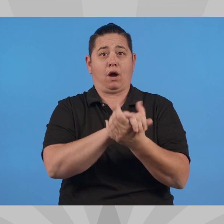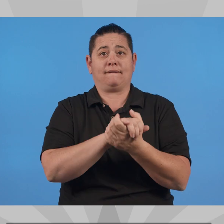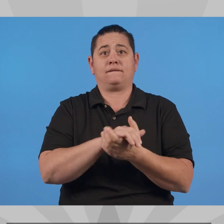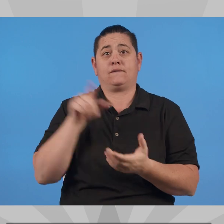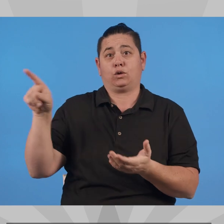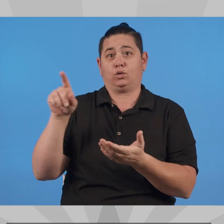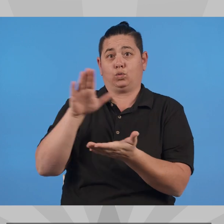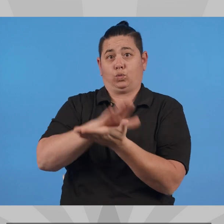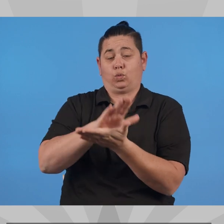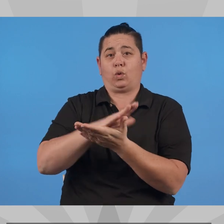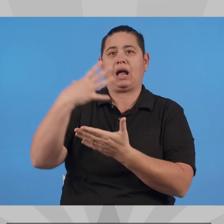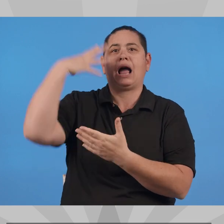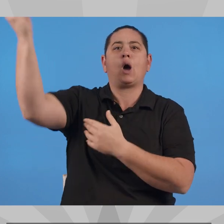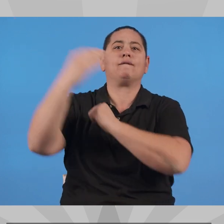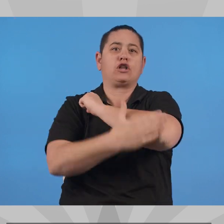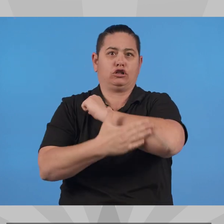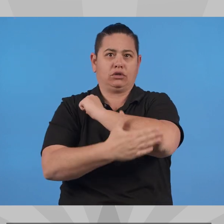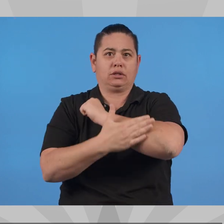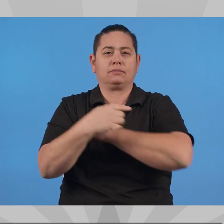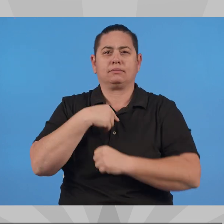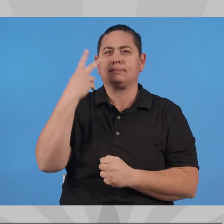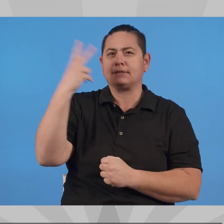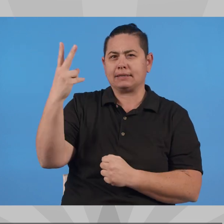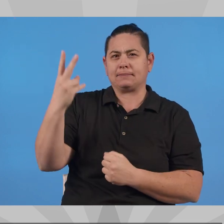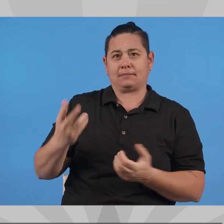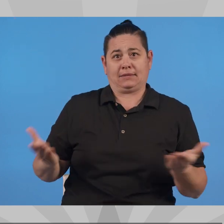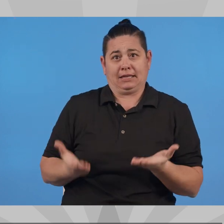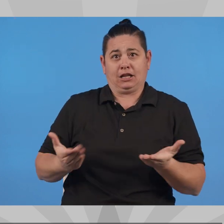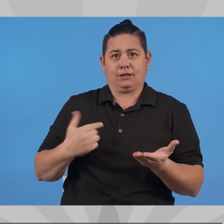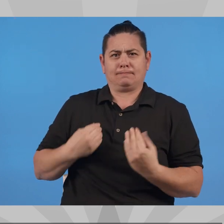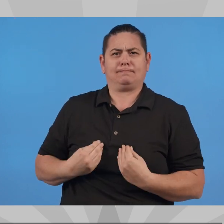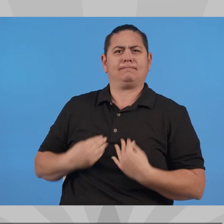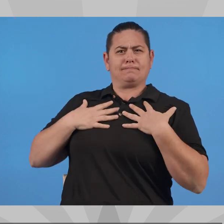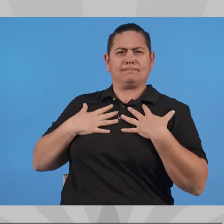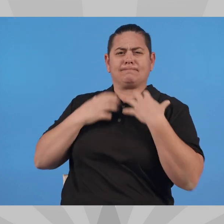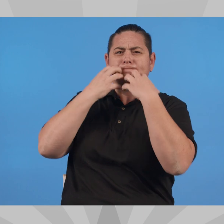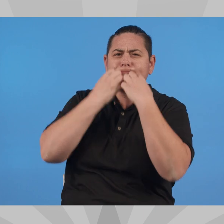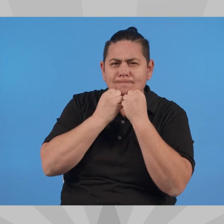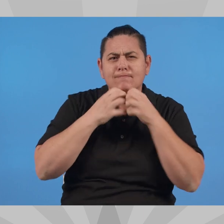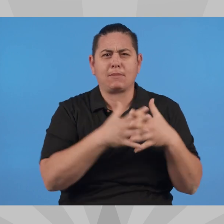My wife's academic pursuits overseas further deepened my love for our heritage.